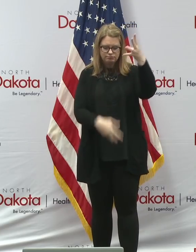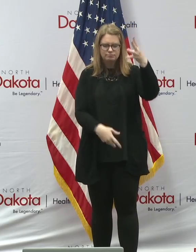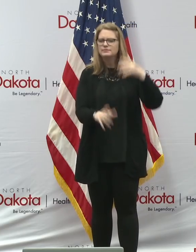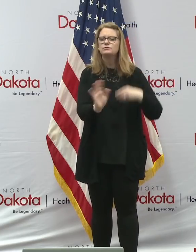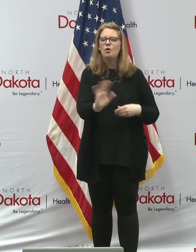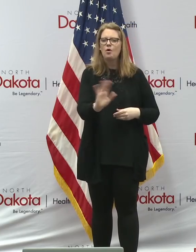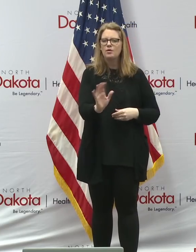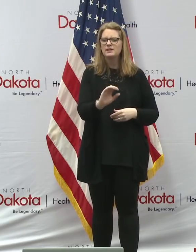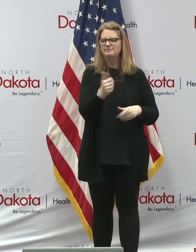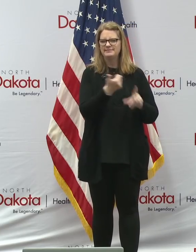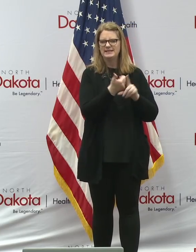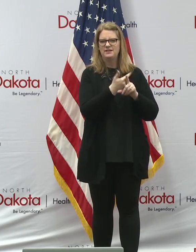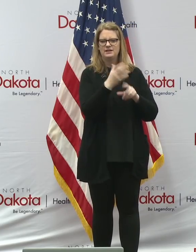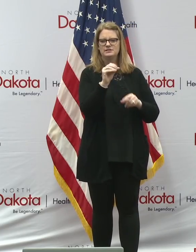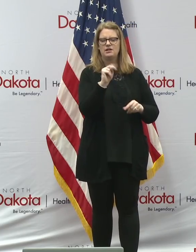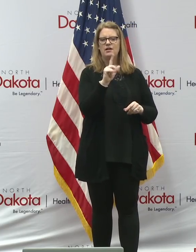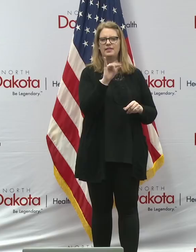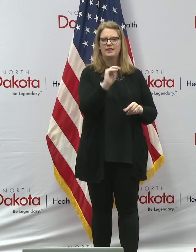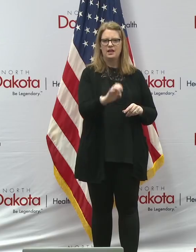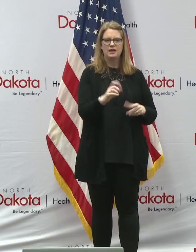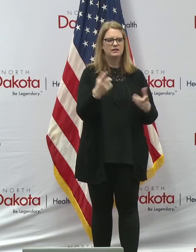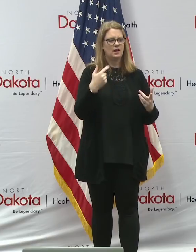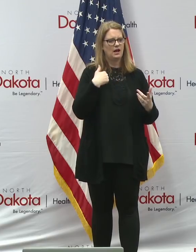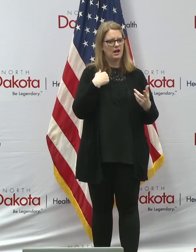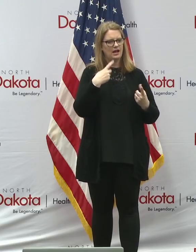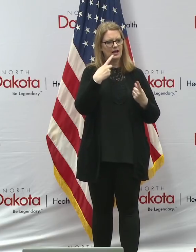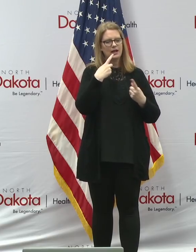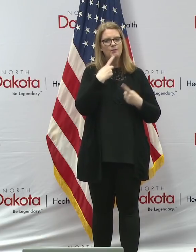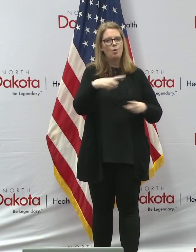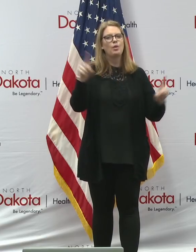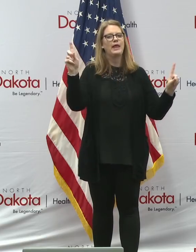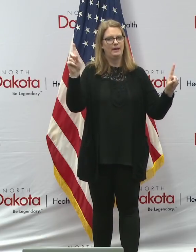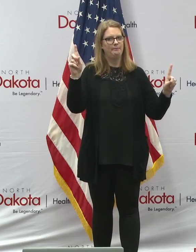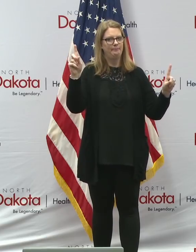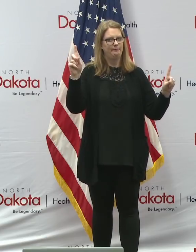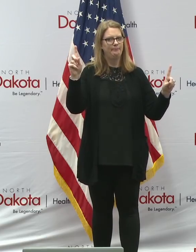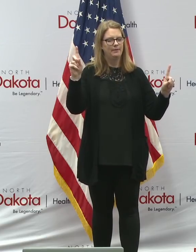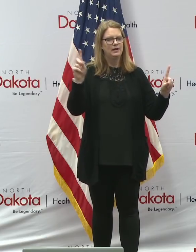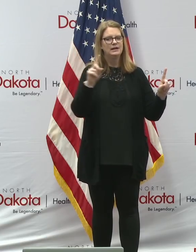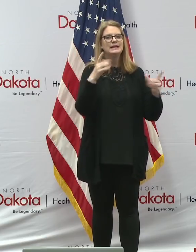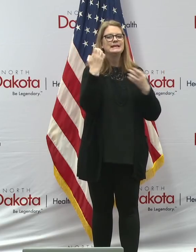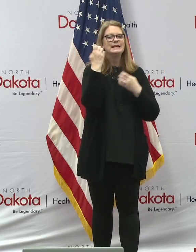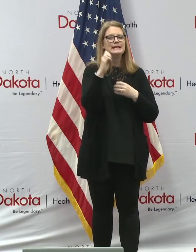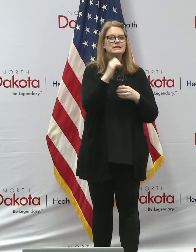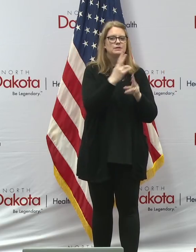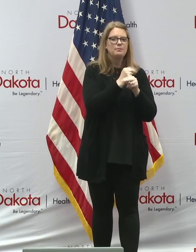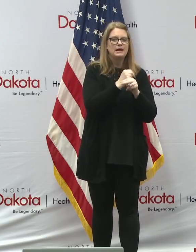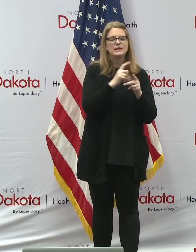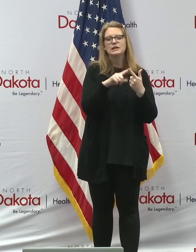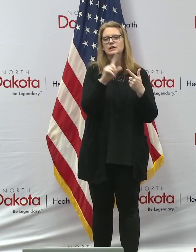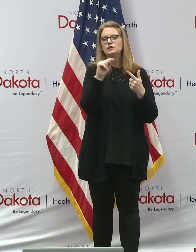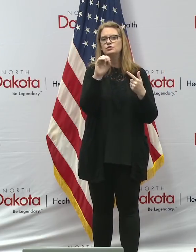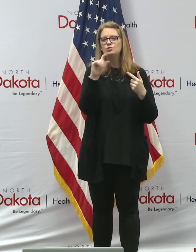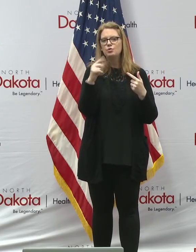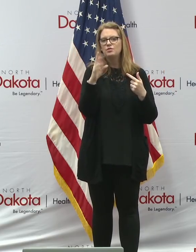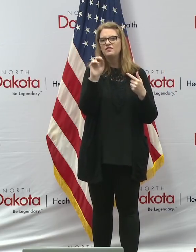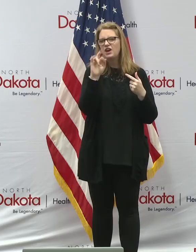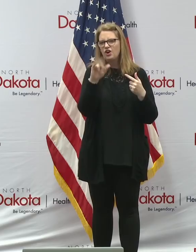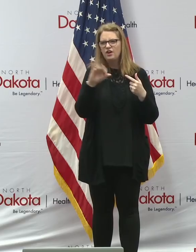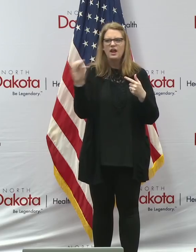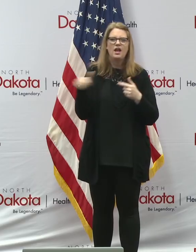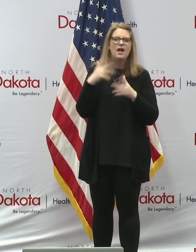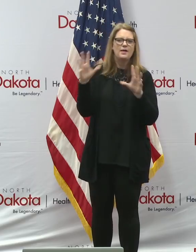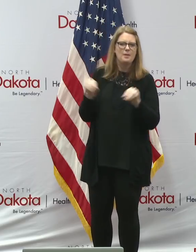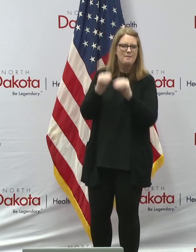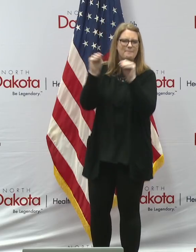therefore, as governor of the state of North Dakota, to hereby proclaim that the Easter bunny, the tooth fairy, and other magical creatures are